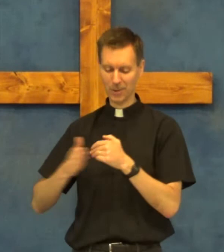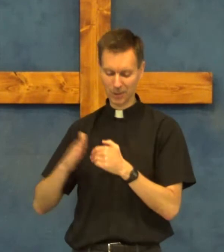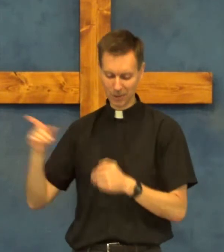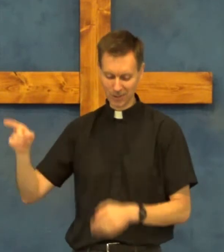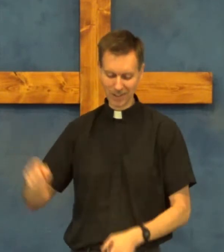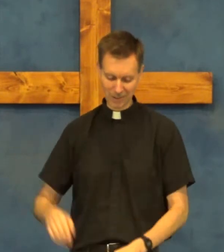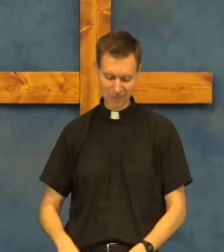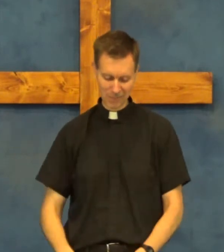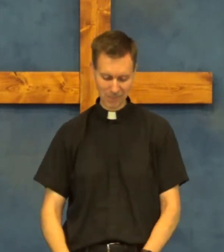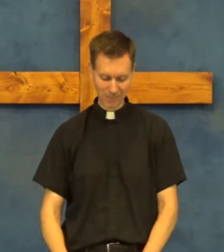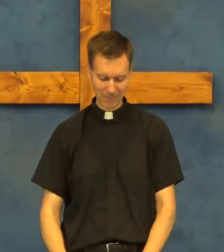close to here